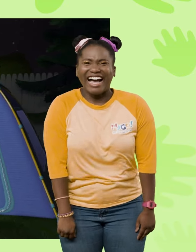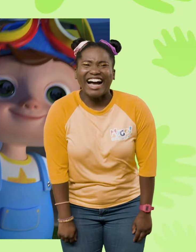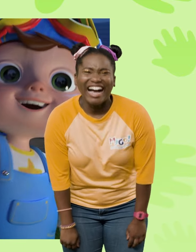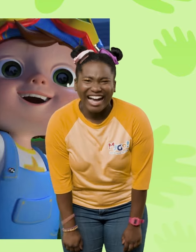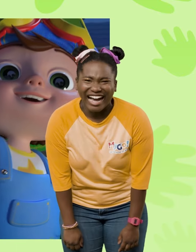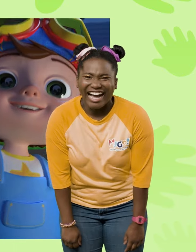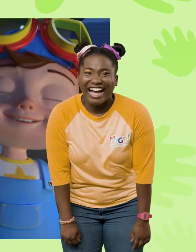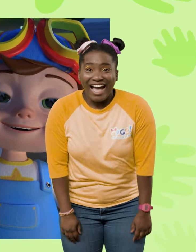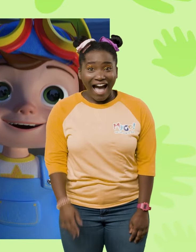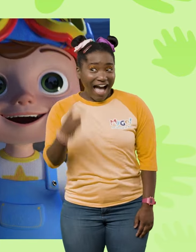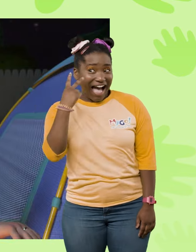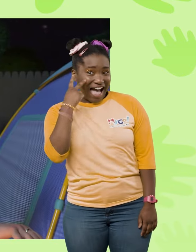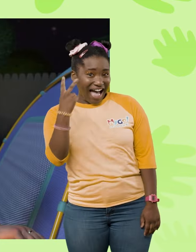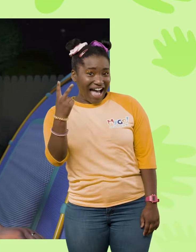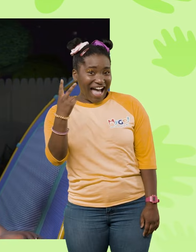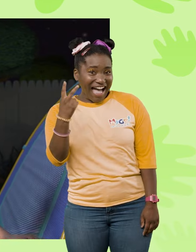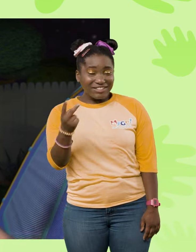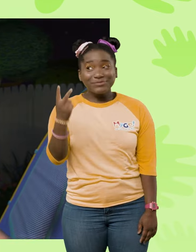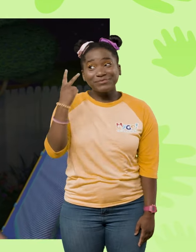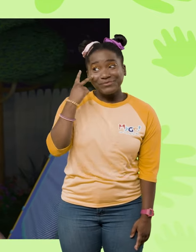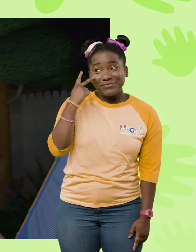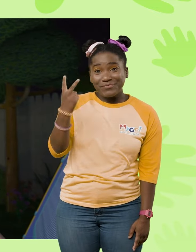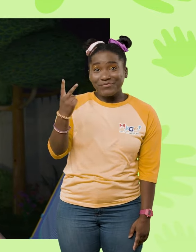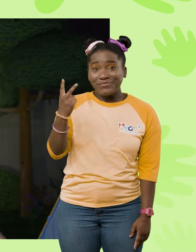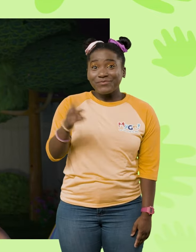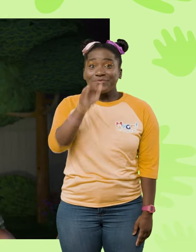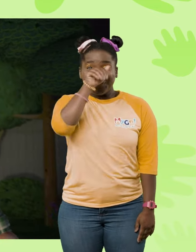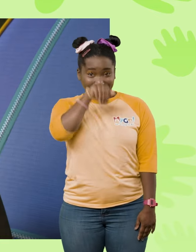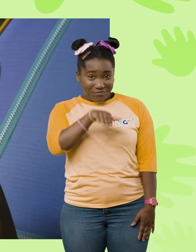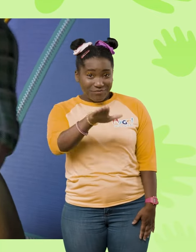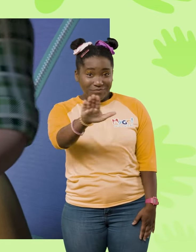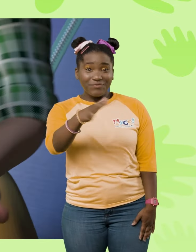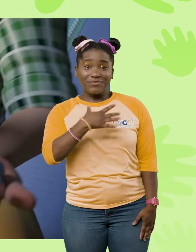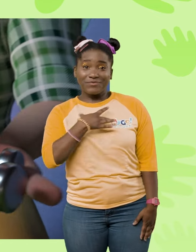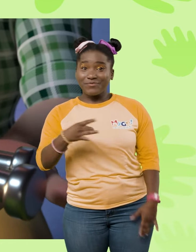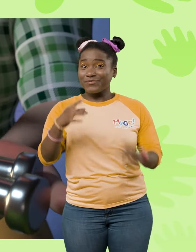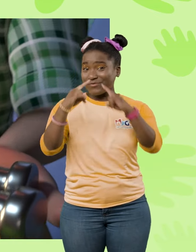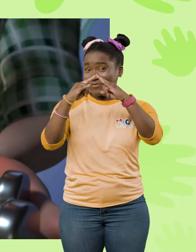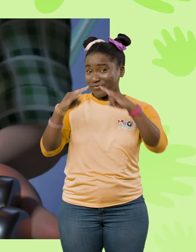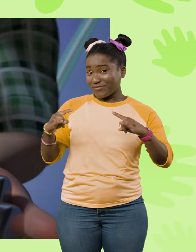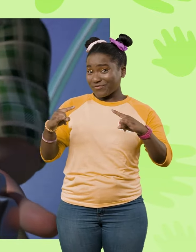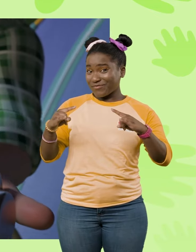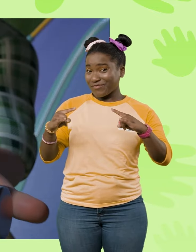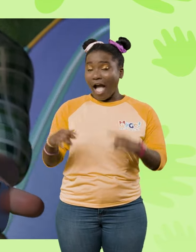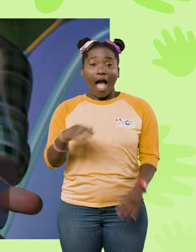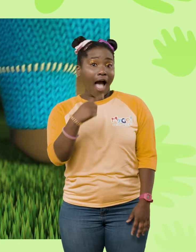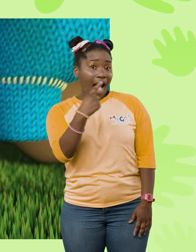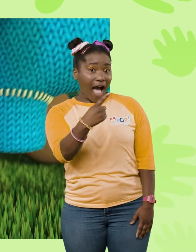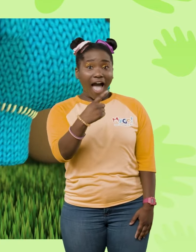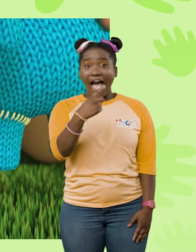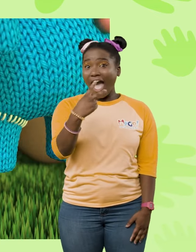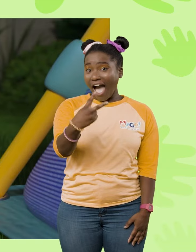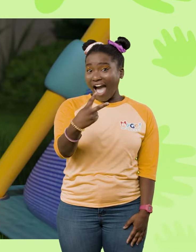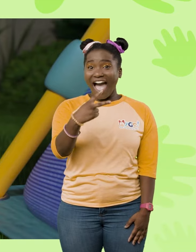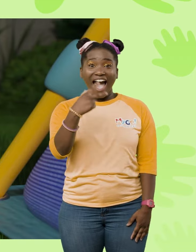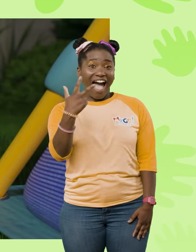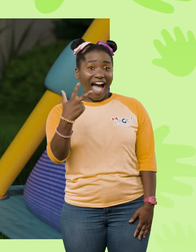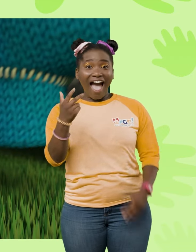Yay, yay! See, see, Elephant likes the tent. One, two, three,